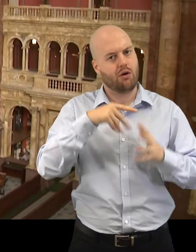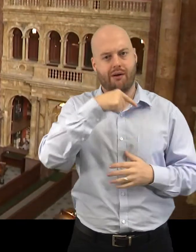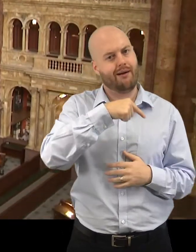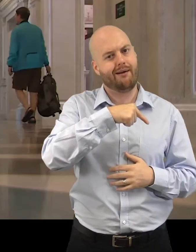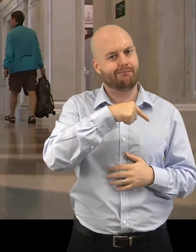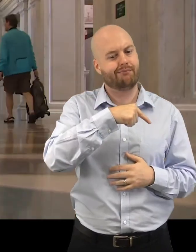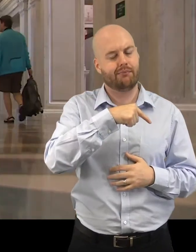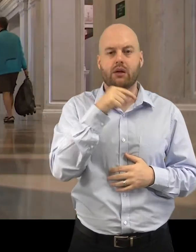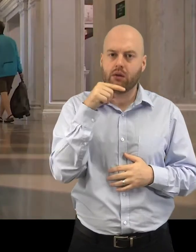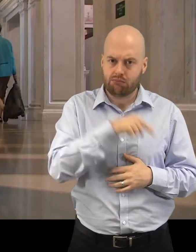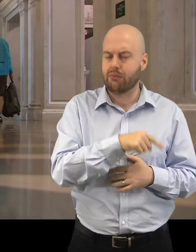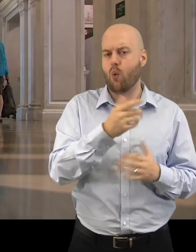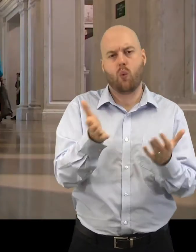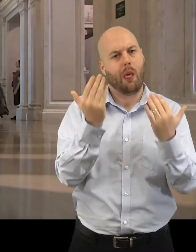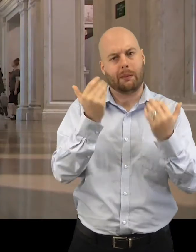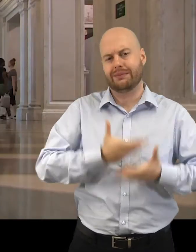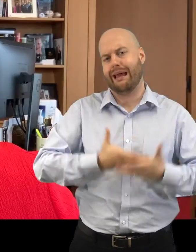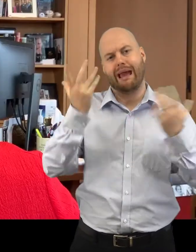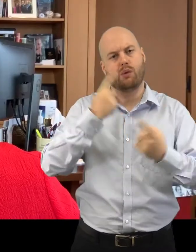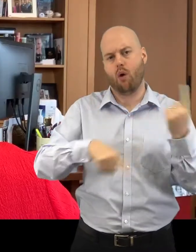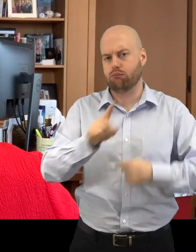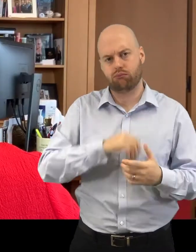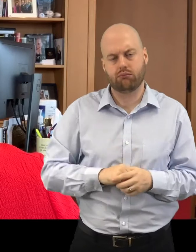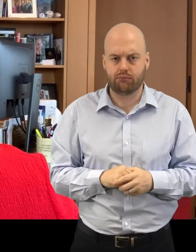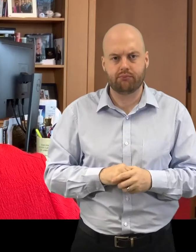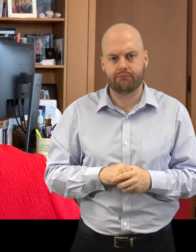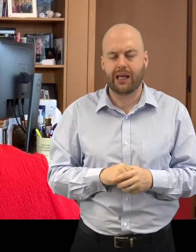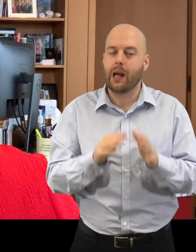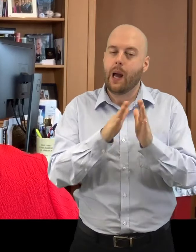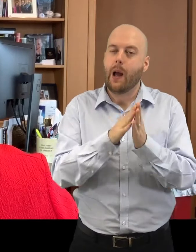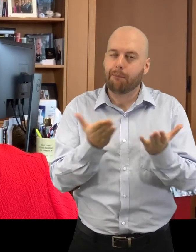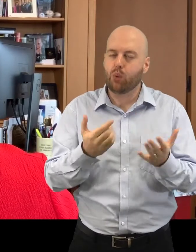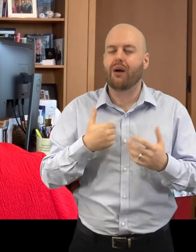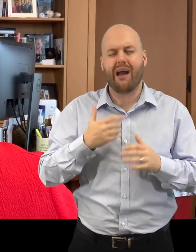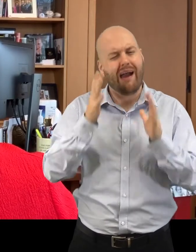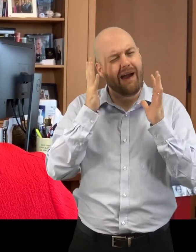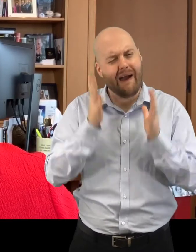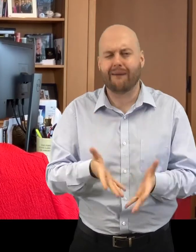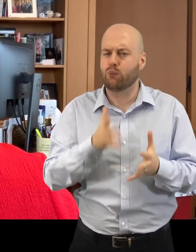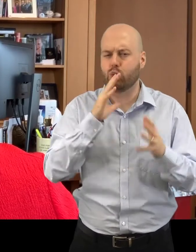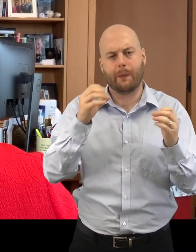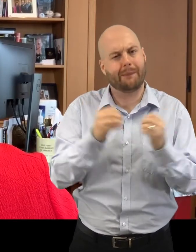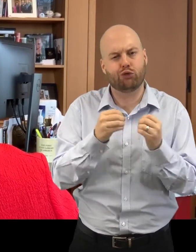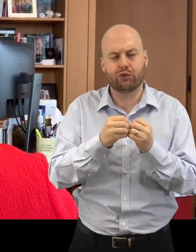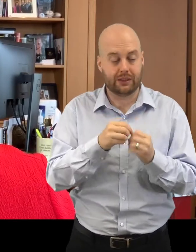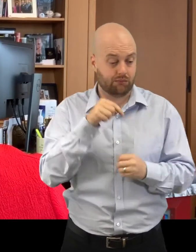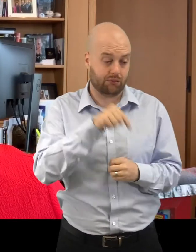everyone. A book that I have to mention that discusses the social